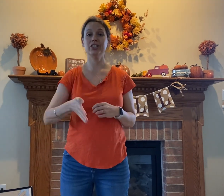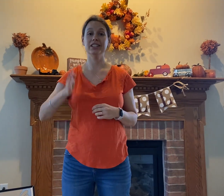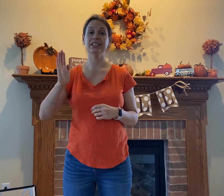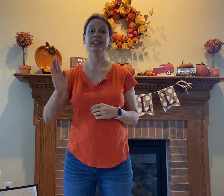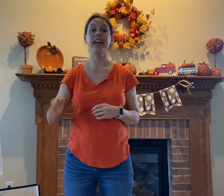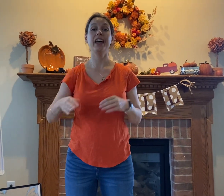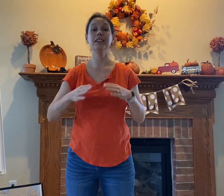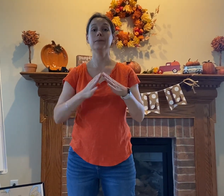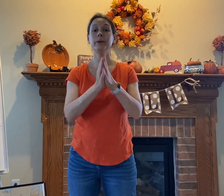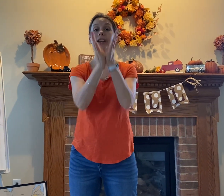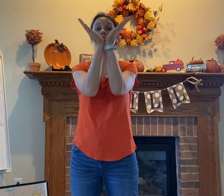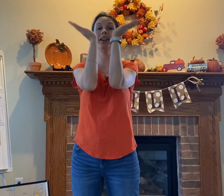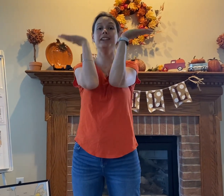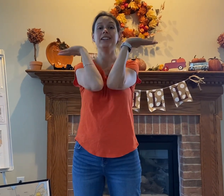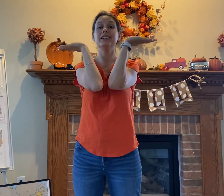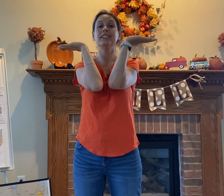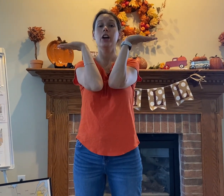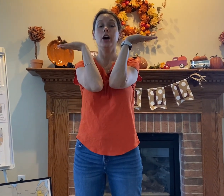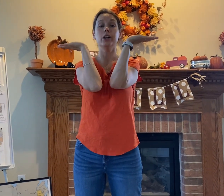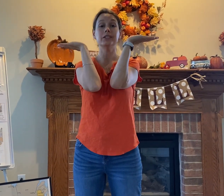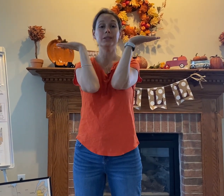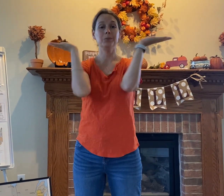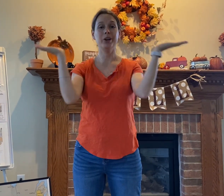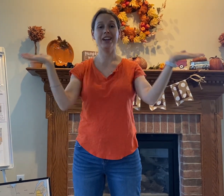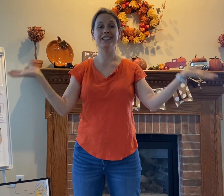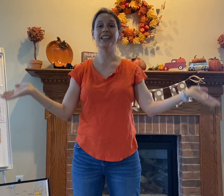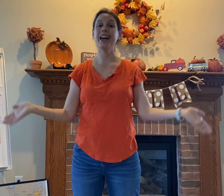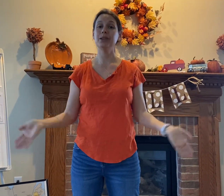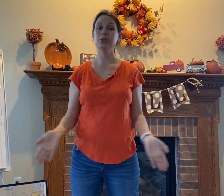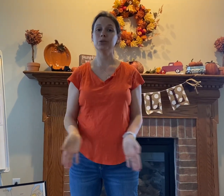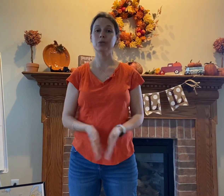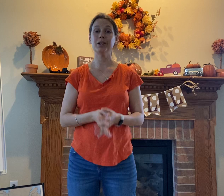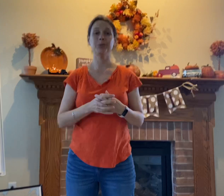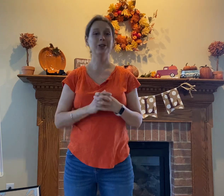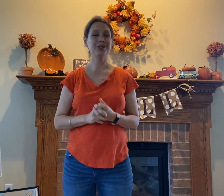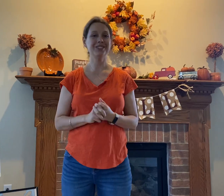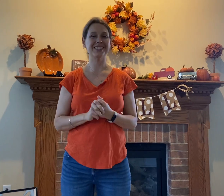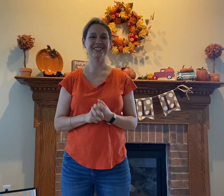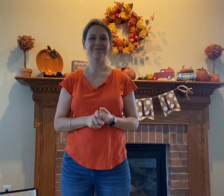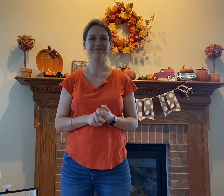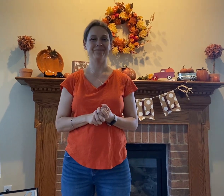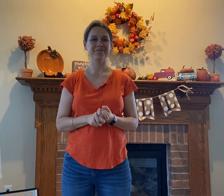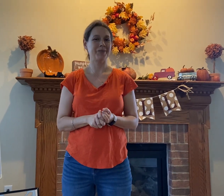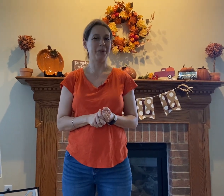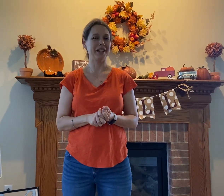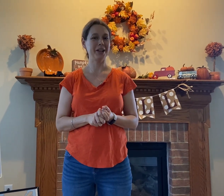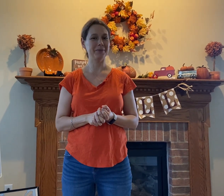and budding are some ways animals reproduce those are hopes